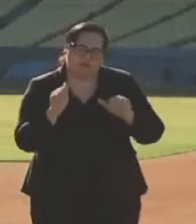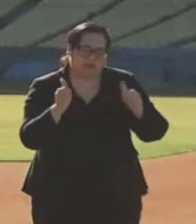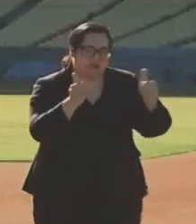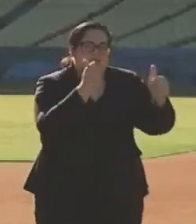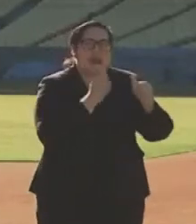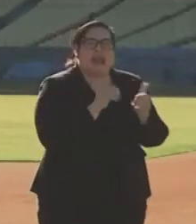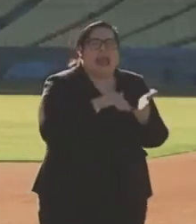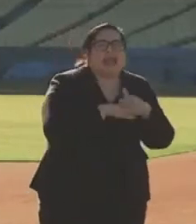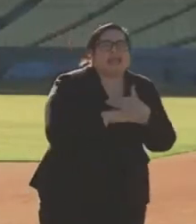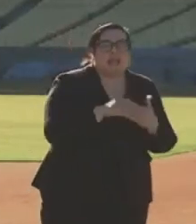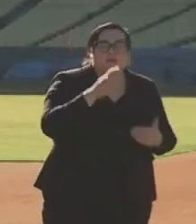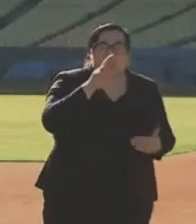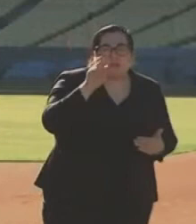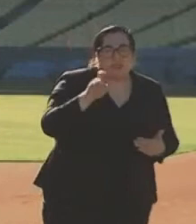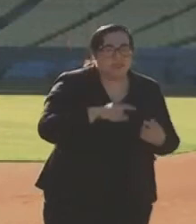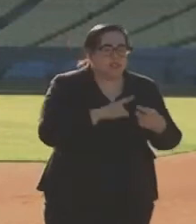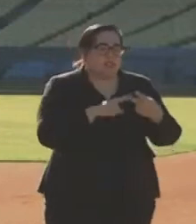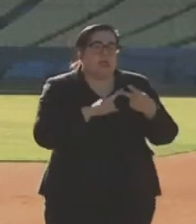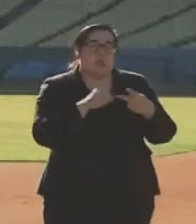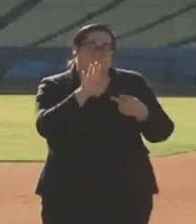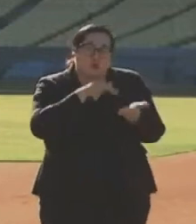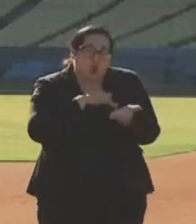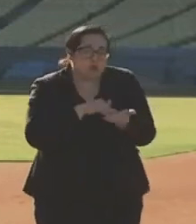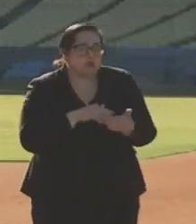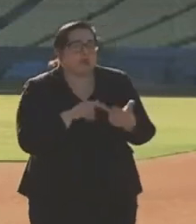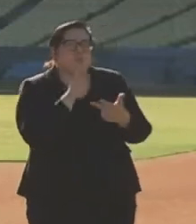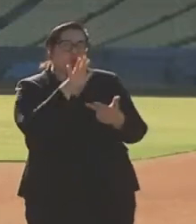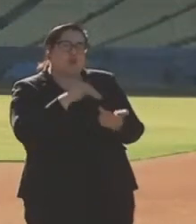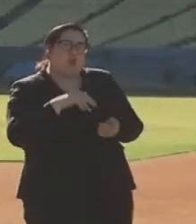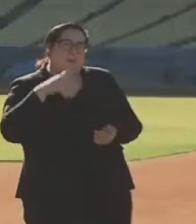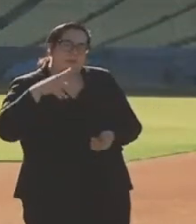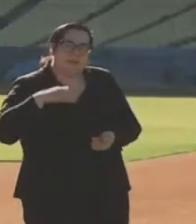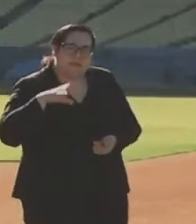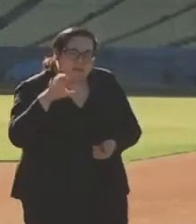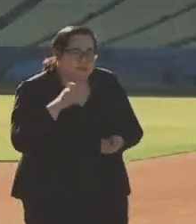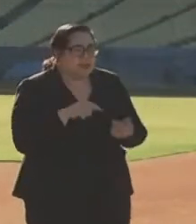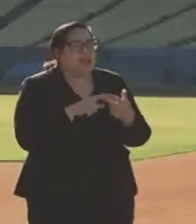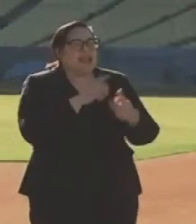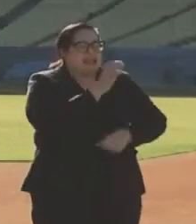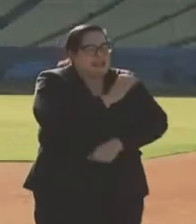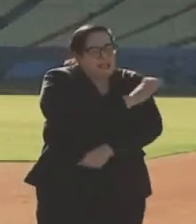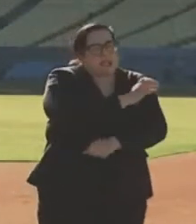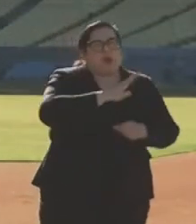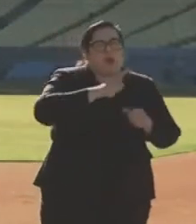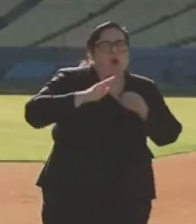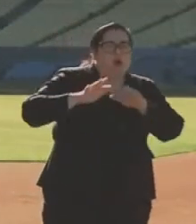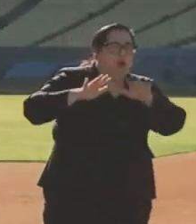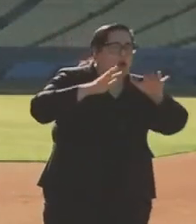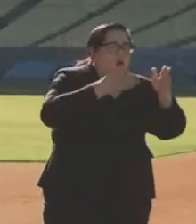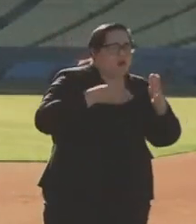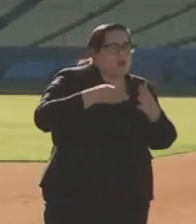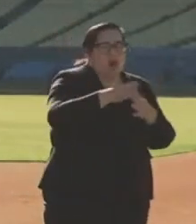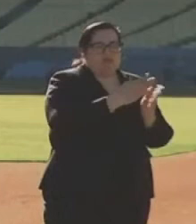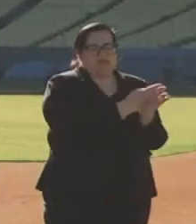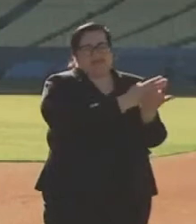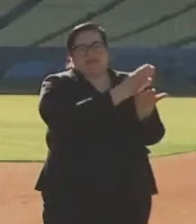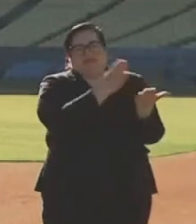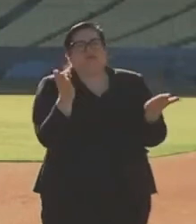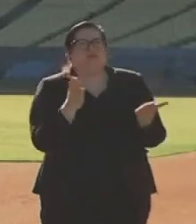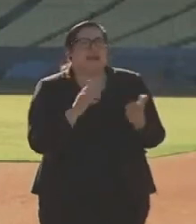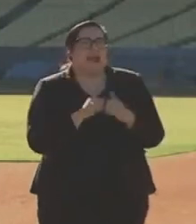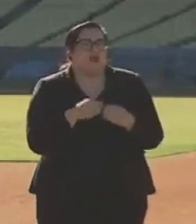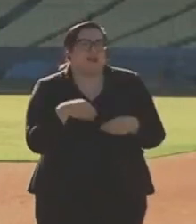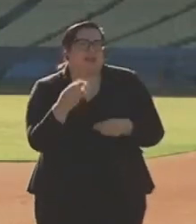at pharmacies, more access with your doctor, more access with your primary care physicians, clinics, all throughout the spectrum of